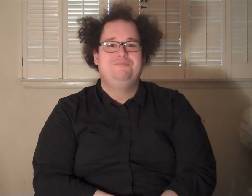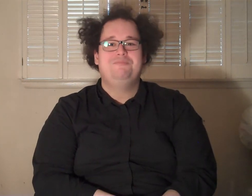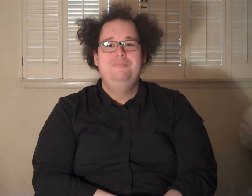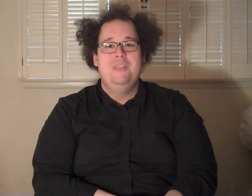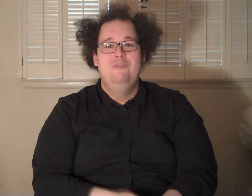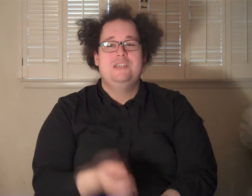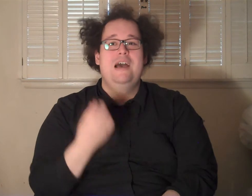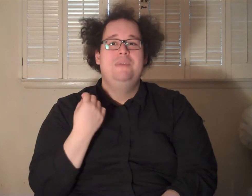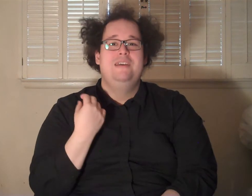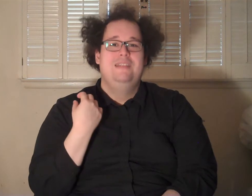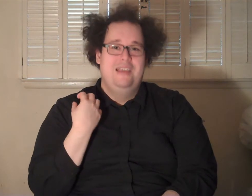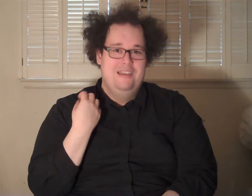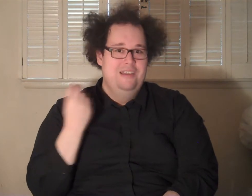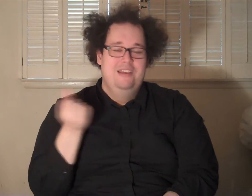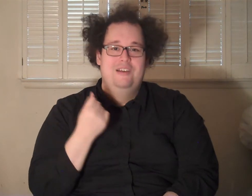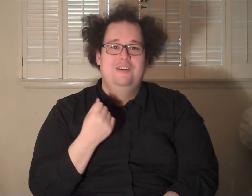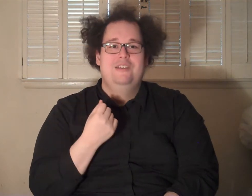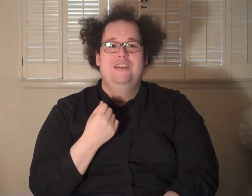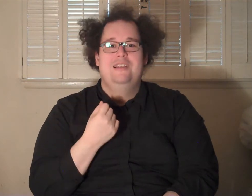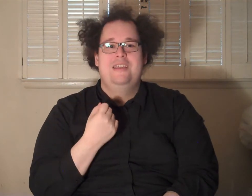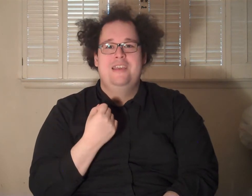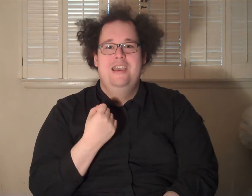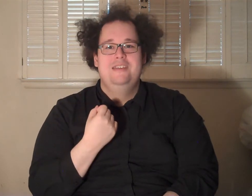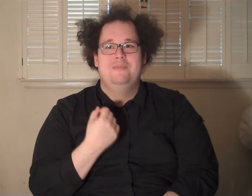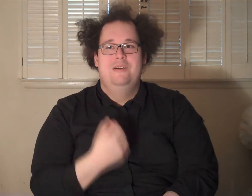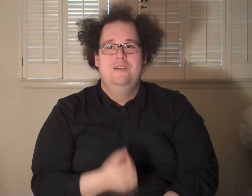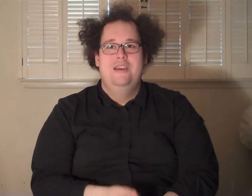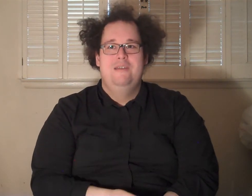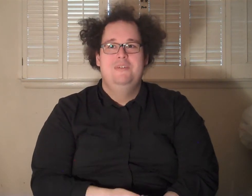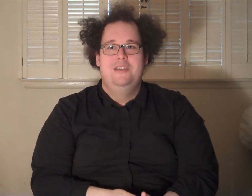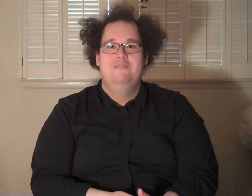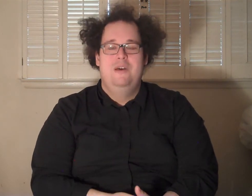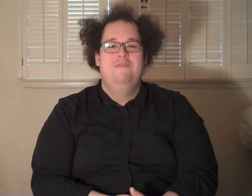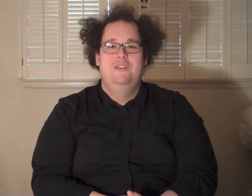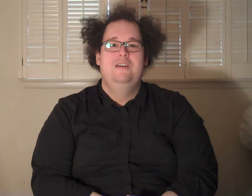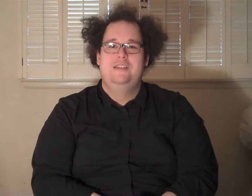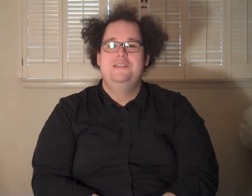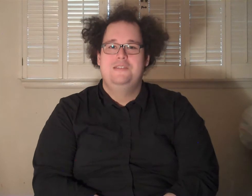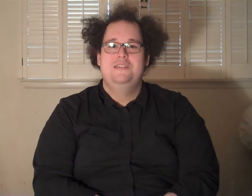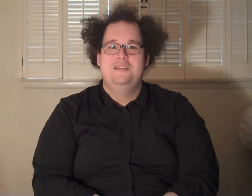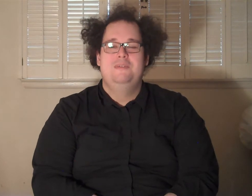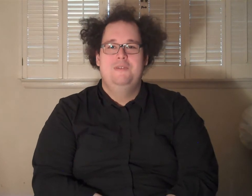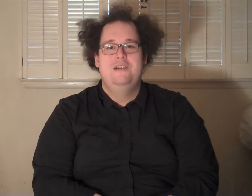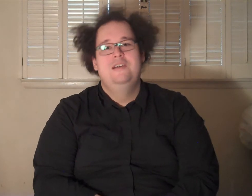which got me, like, engaged. I'm like, okay, I'm going to give my full-on attention to this, and I'm like, wow.